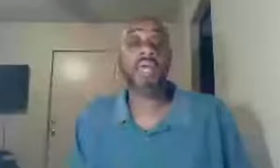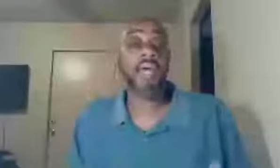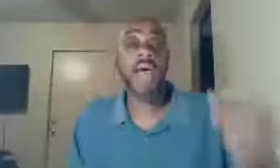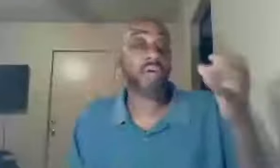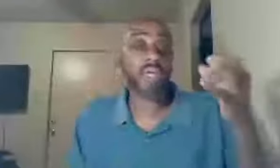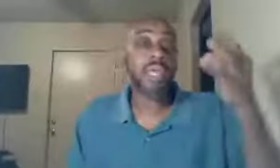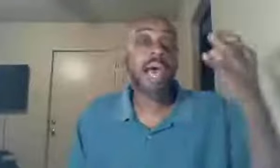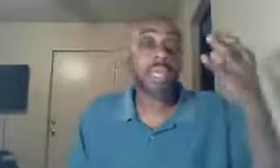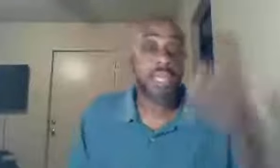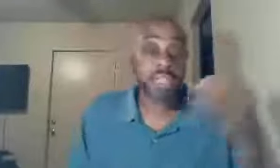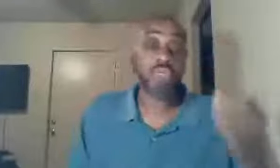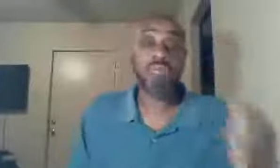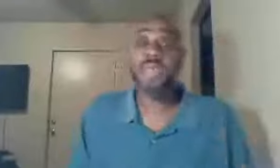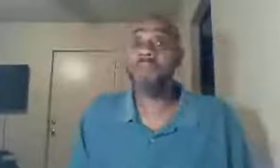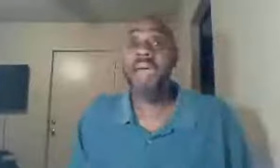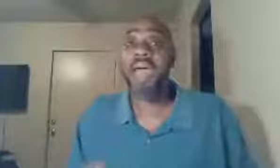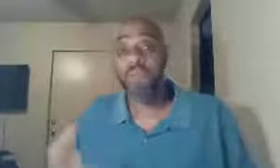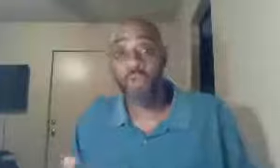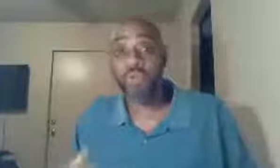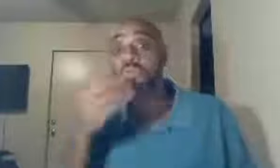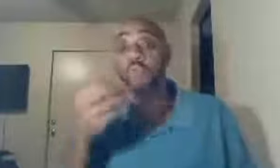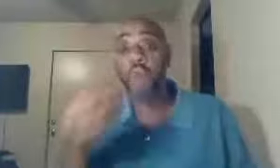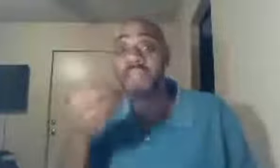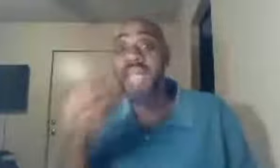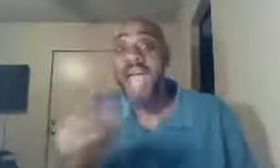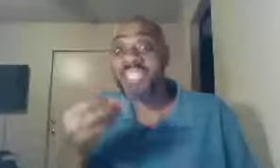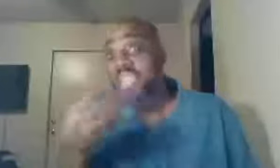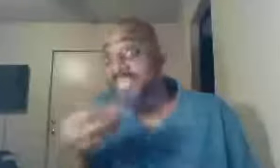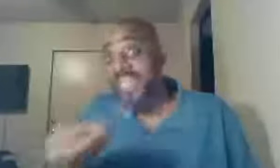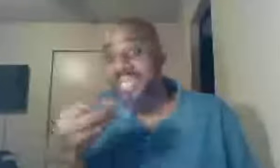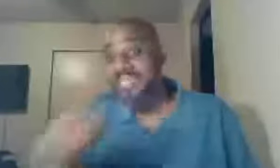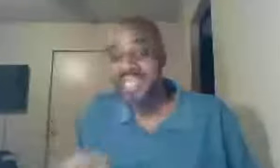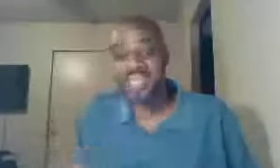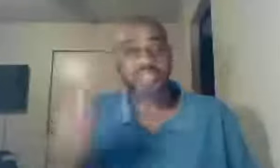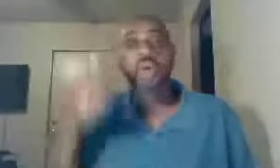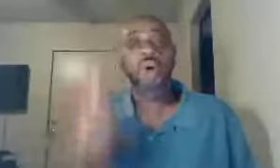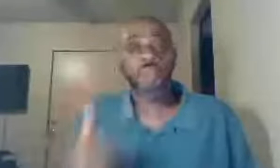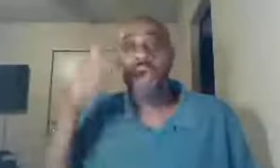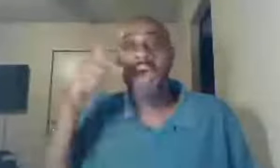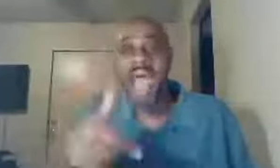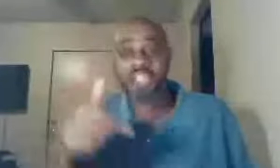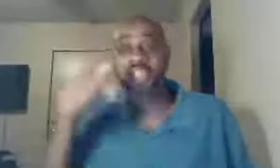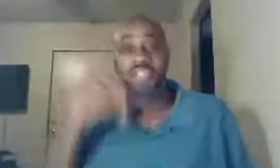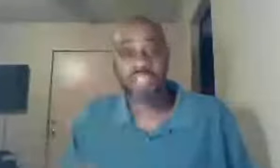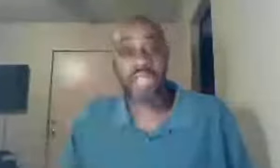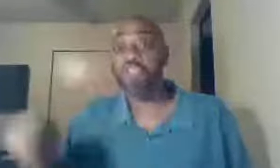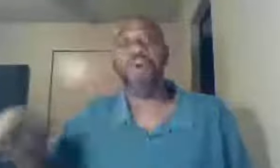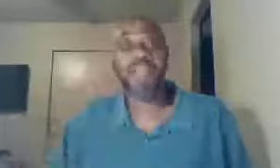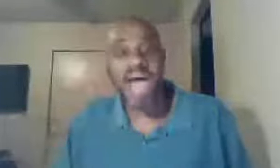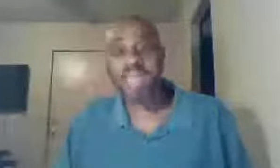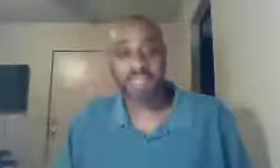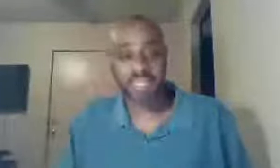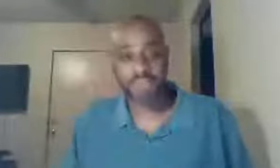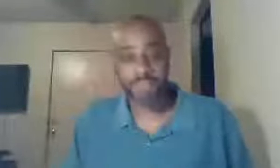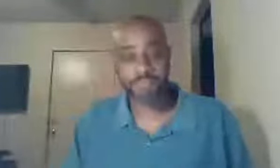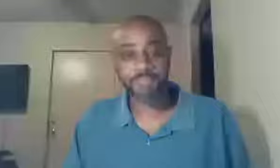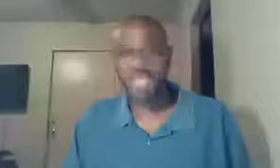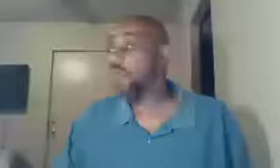how can a good tree, bear bad fruit, the words, actions, and deeds, your actions suggest, you are not a believer, and was